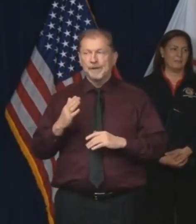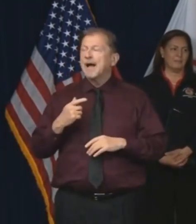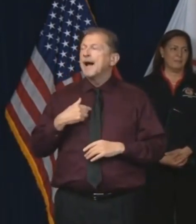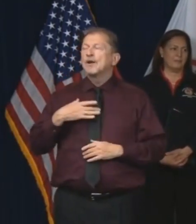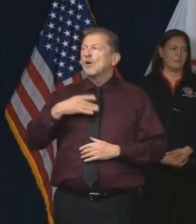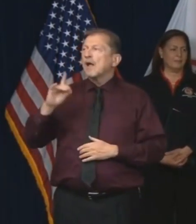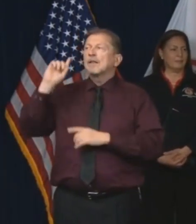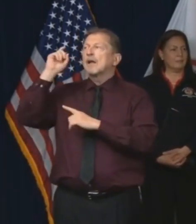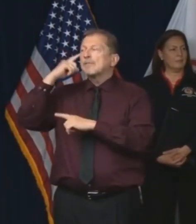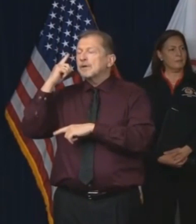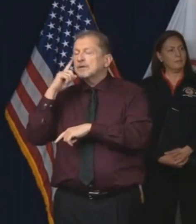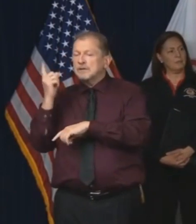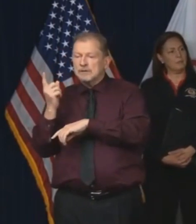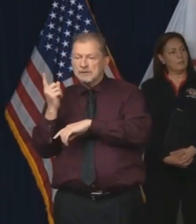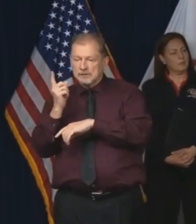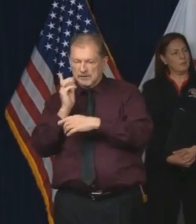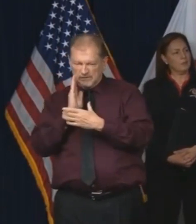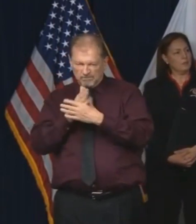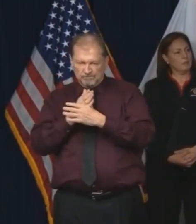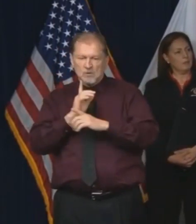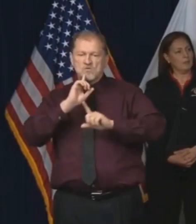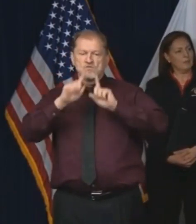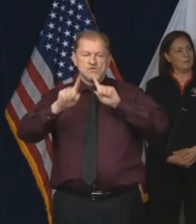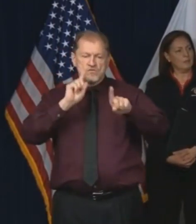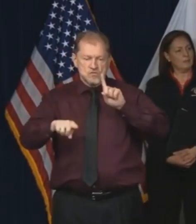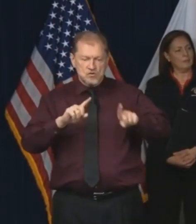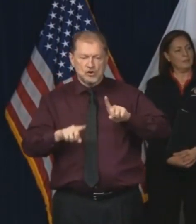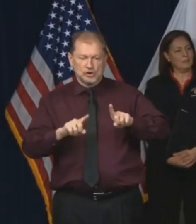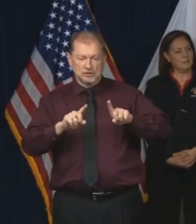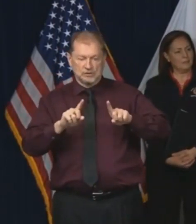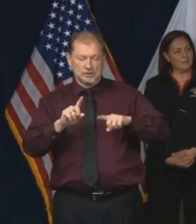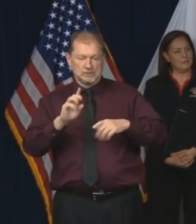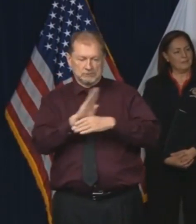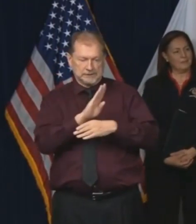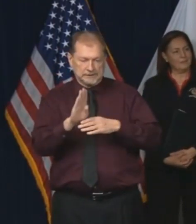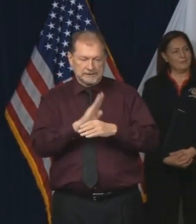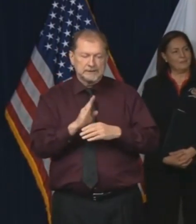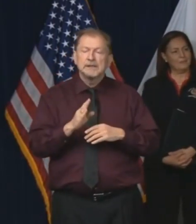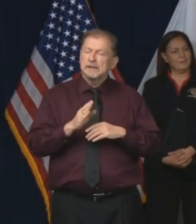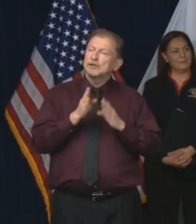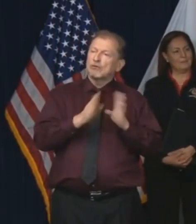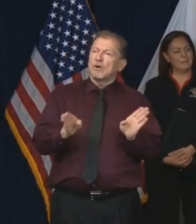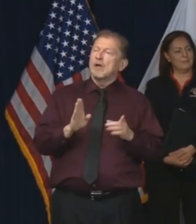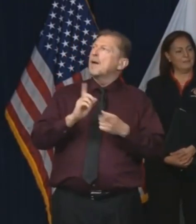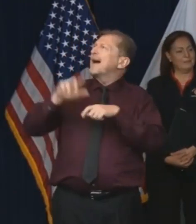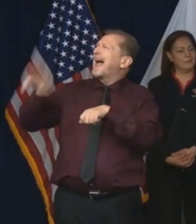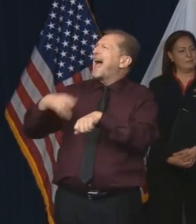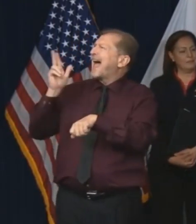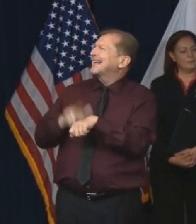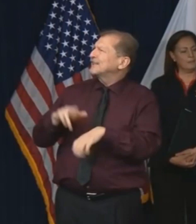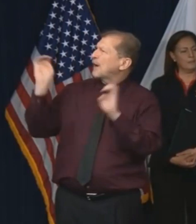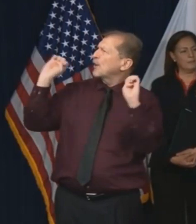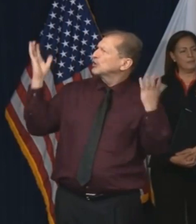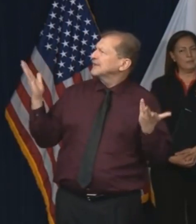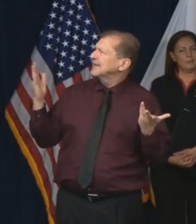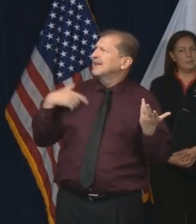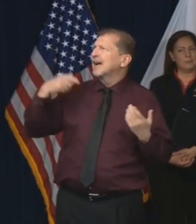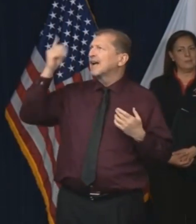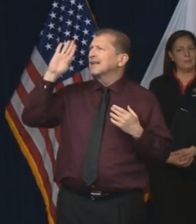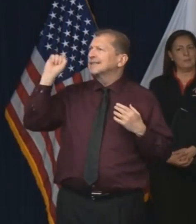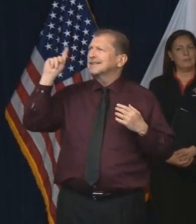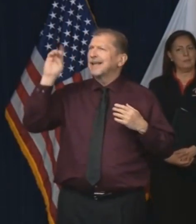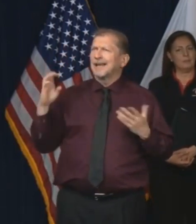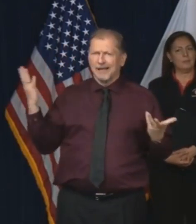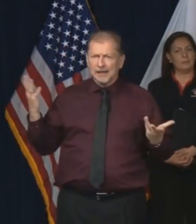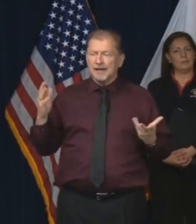anybody interfering in the private market, generally speaking. But in a national emergency, for God's sakes, you know, the